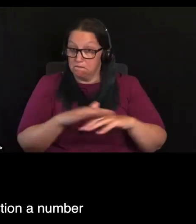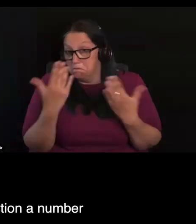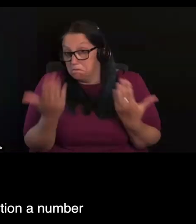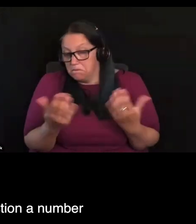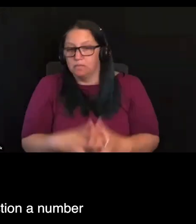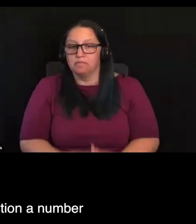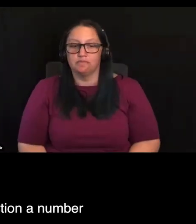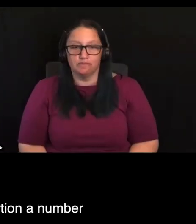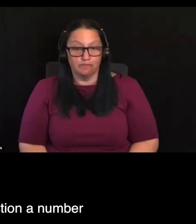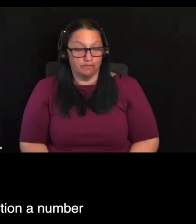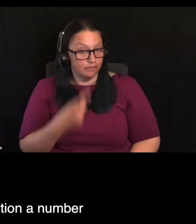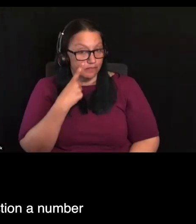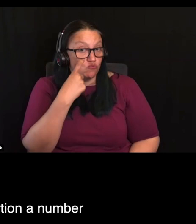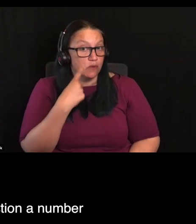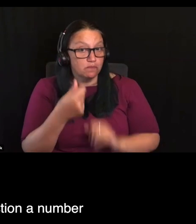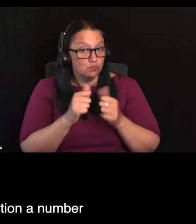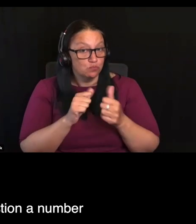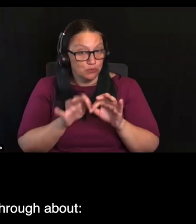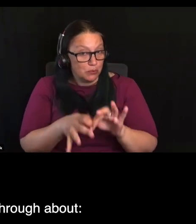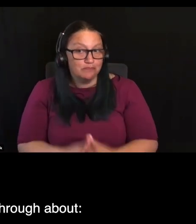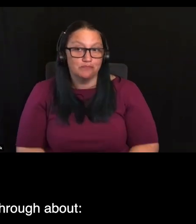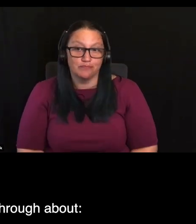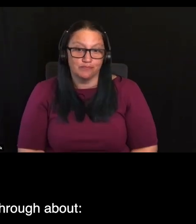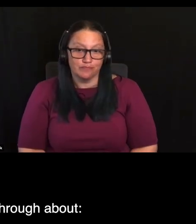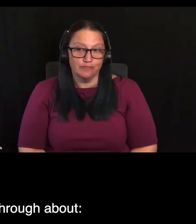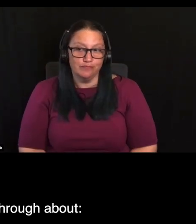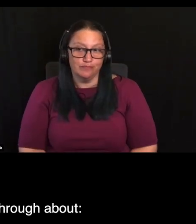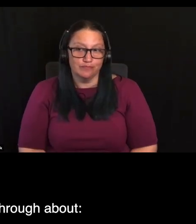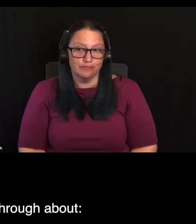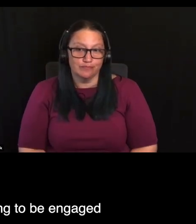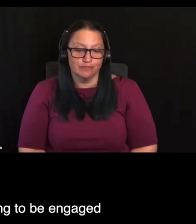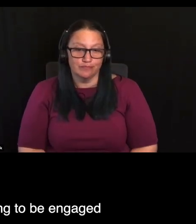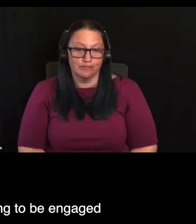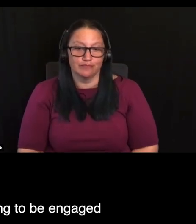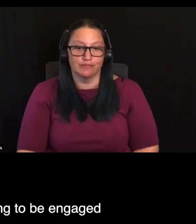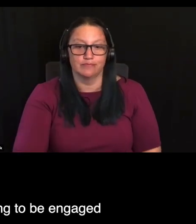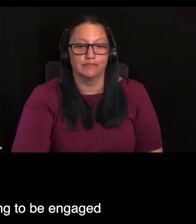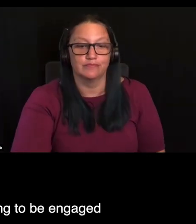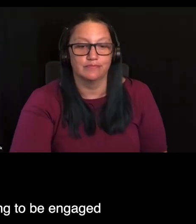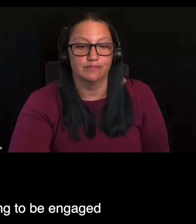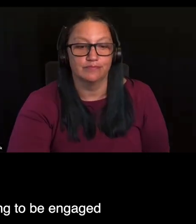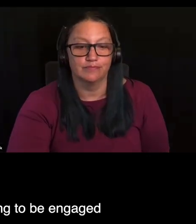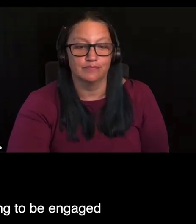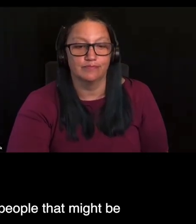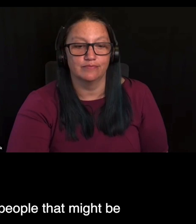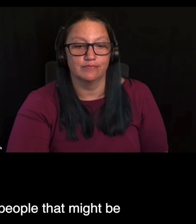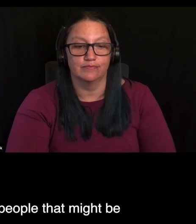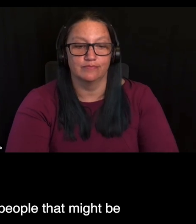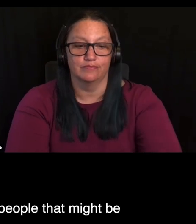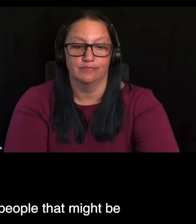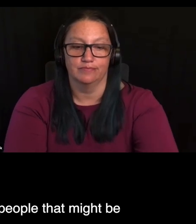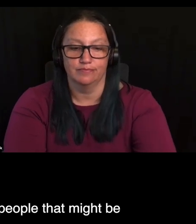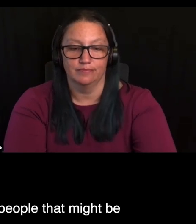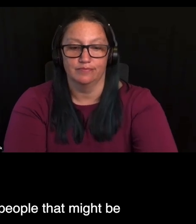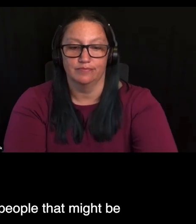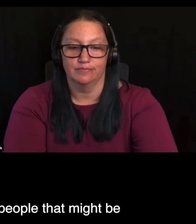And sort of related to that question, a number of queries have been coming through about older people and how they're going to be engaged in the